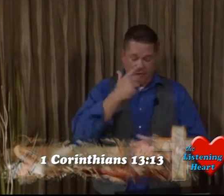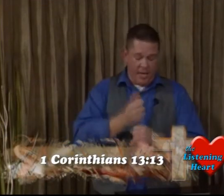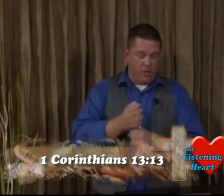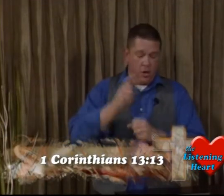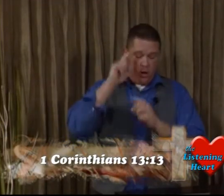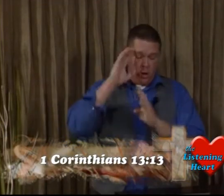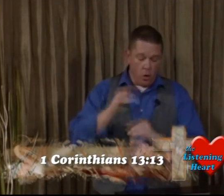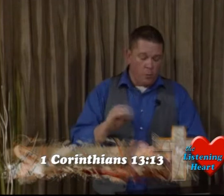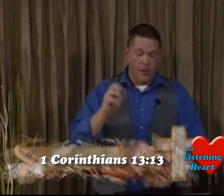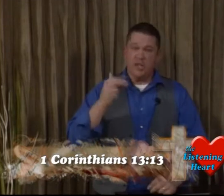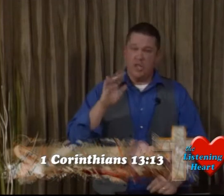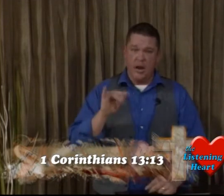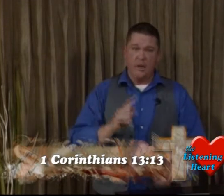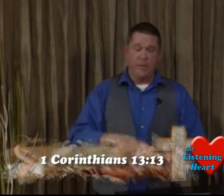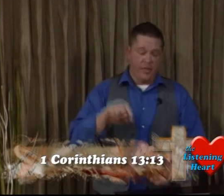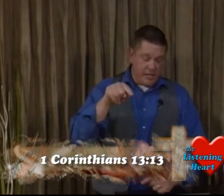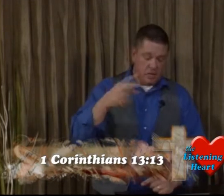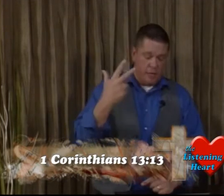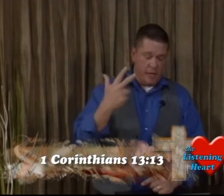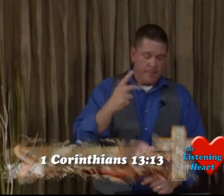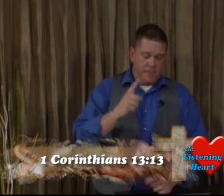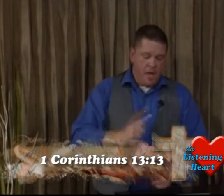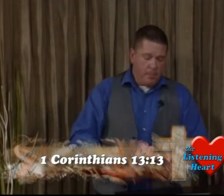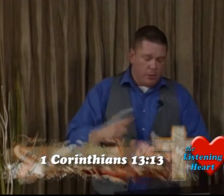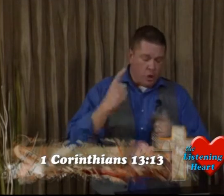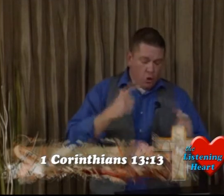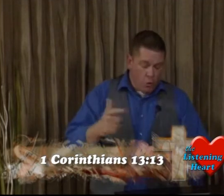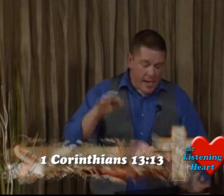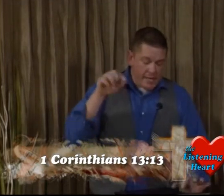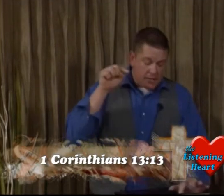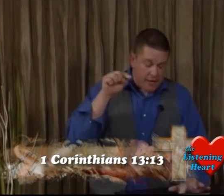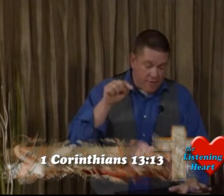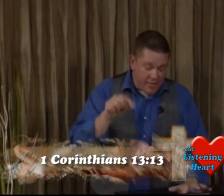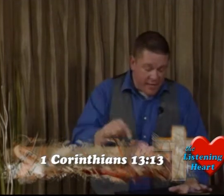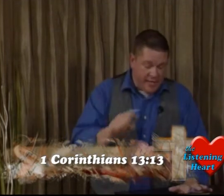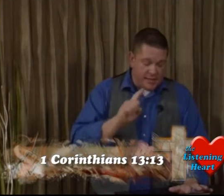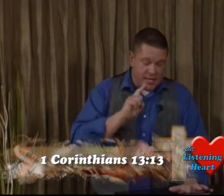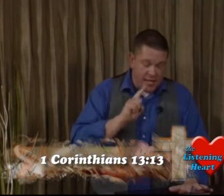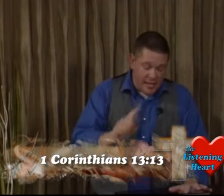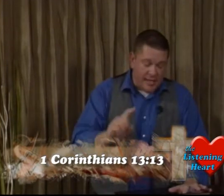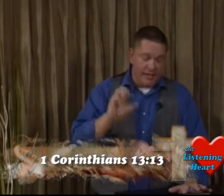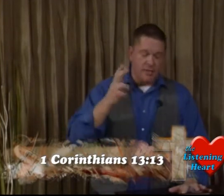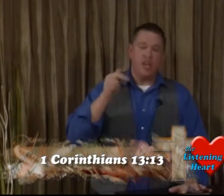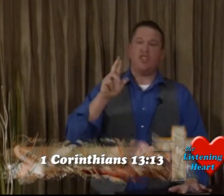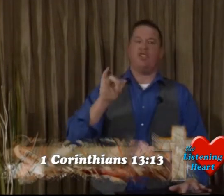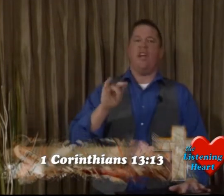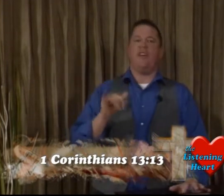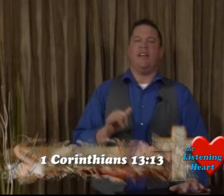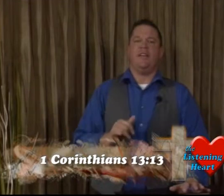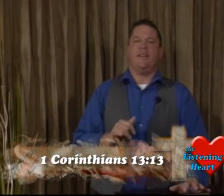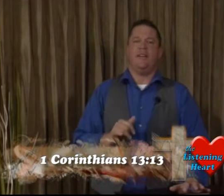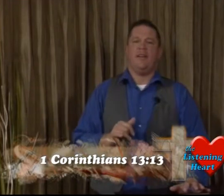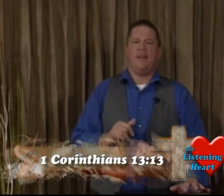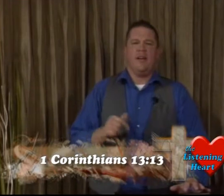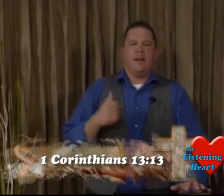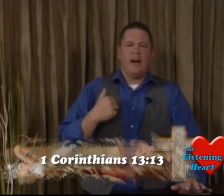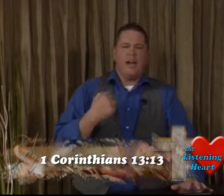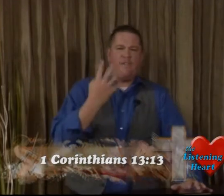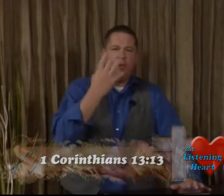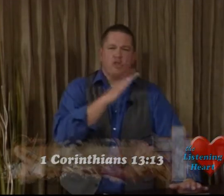faith, hope, charity with these three. But the greatest of these is charity. I have four